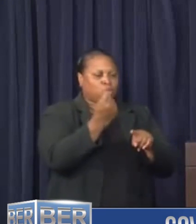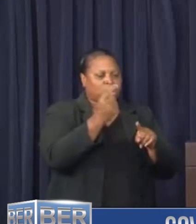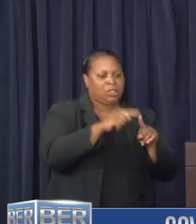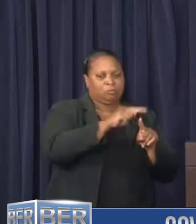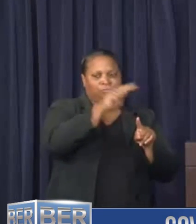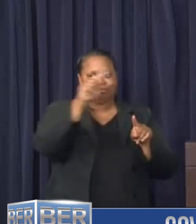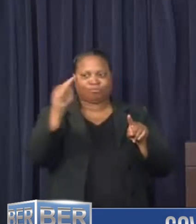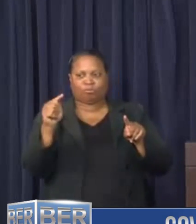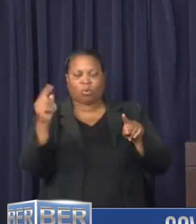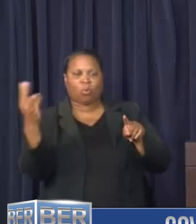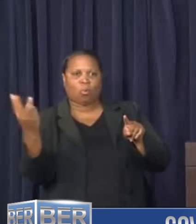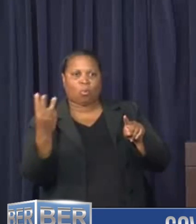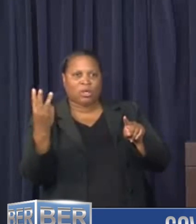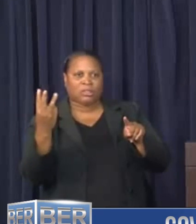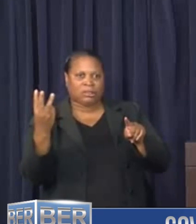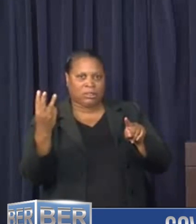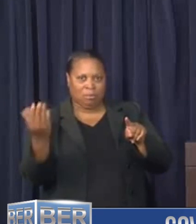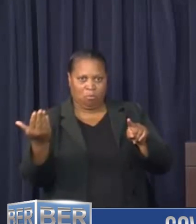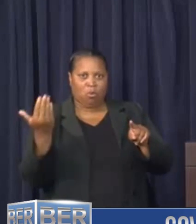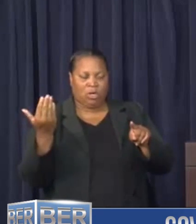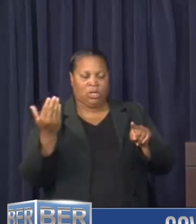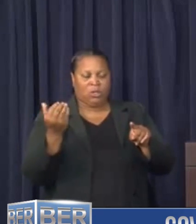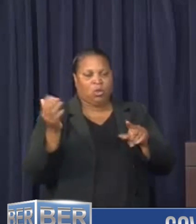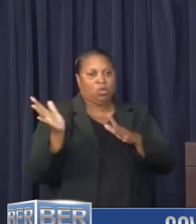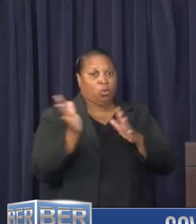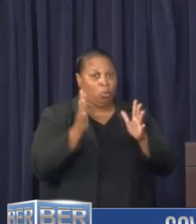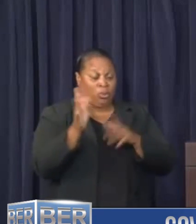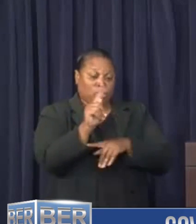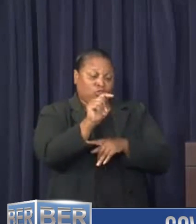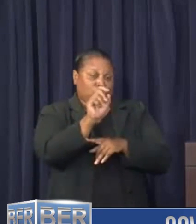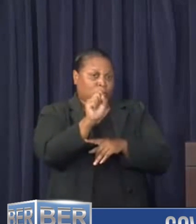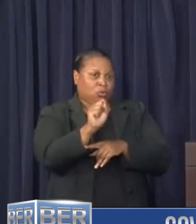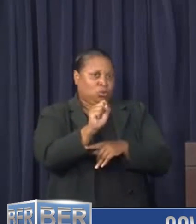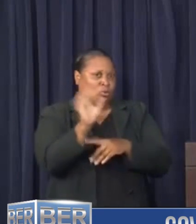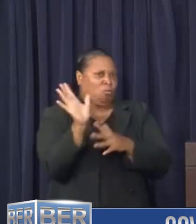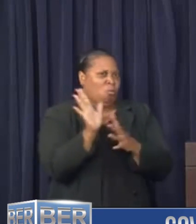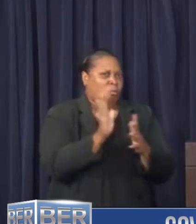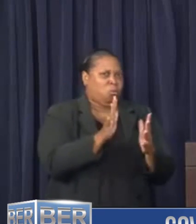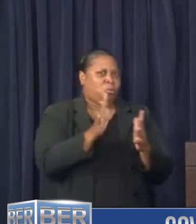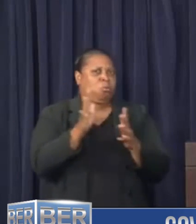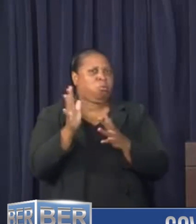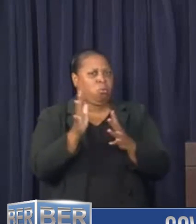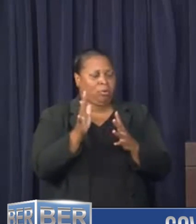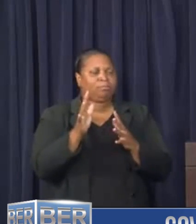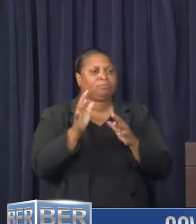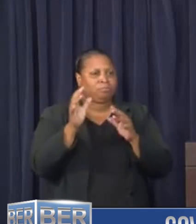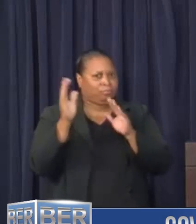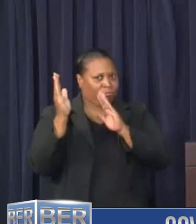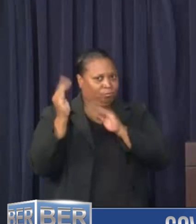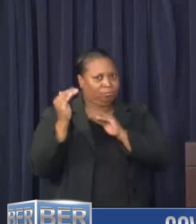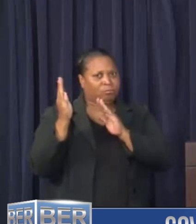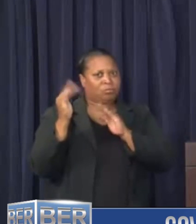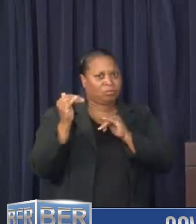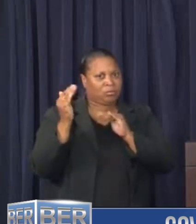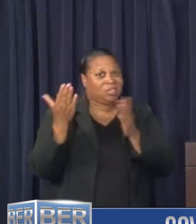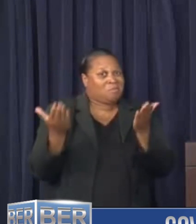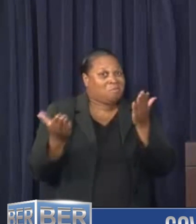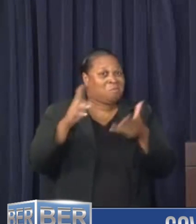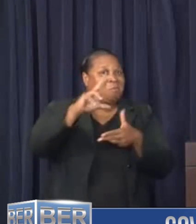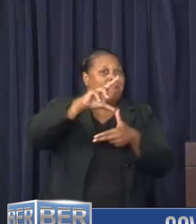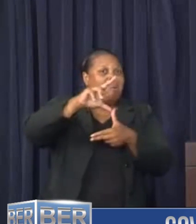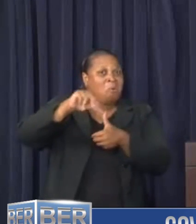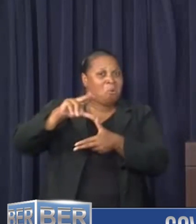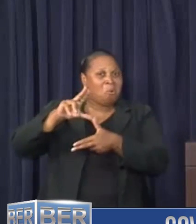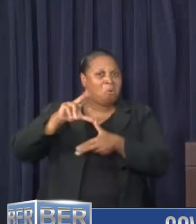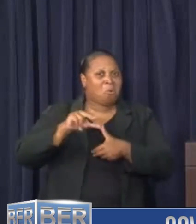Wednesday morning. With those winds at tropical storm force, we can expect certainly storm force gusts potentially even hurricane force